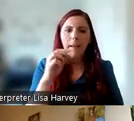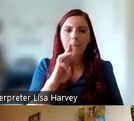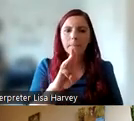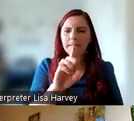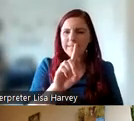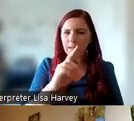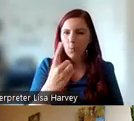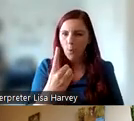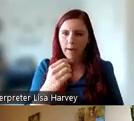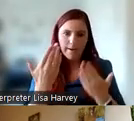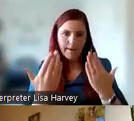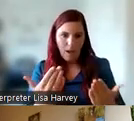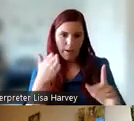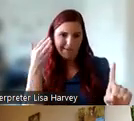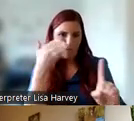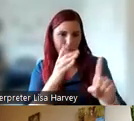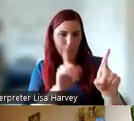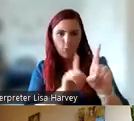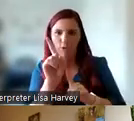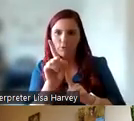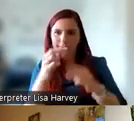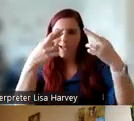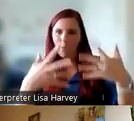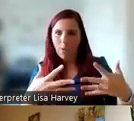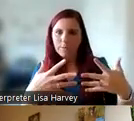aims to improve outcomes for young adults with type one diabetes.